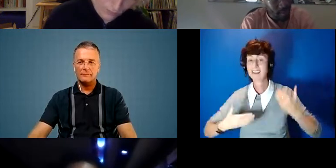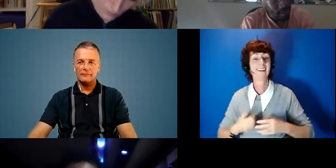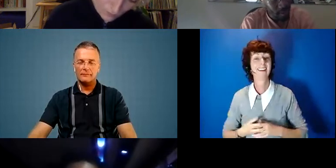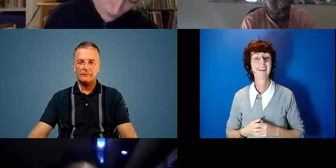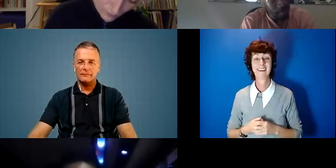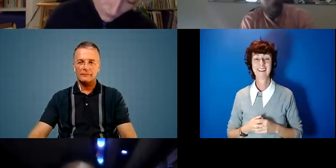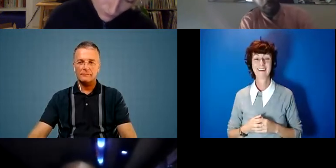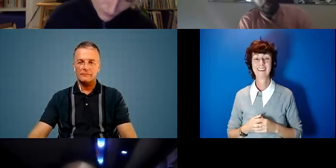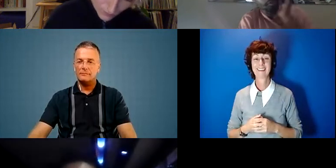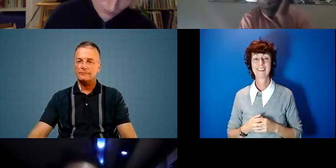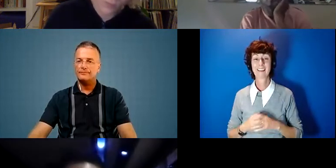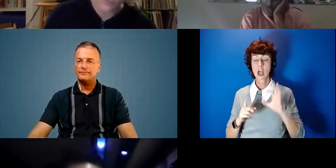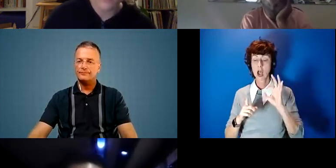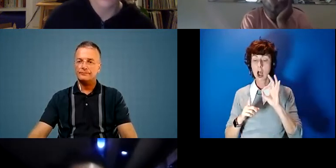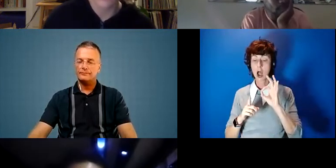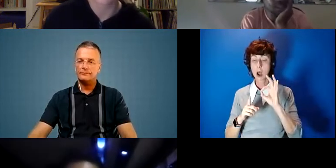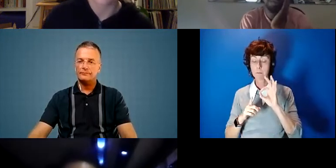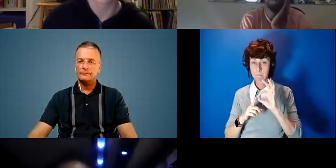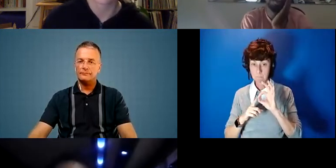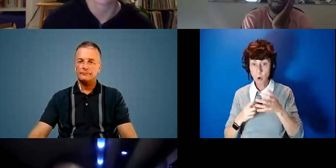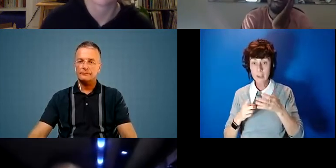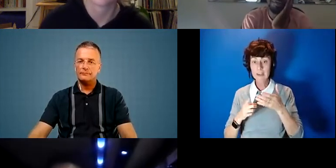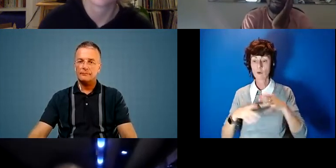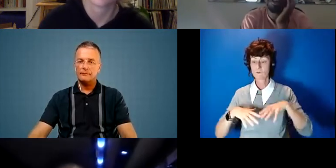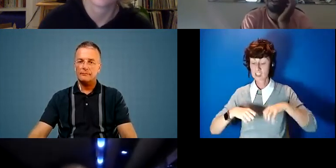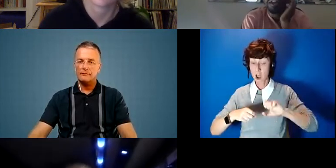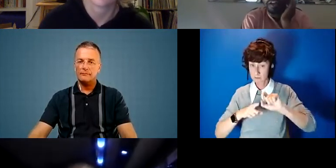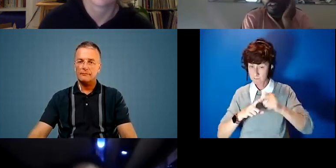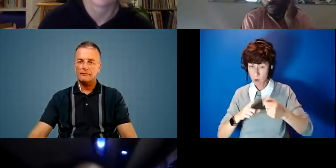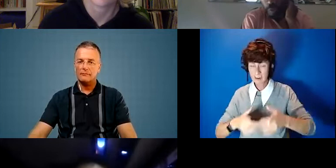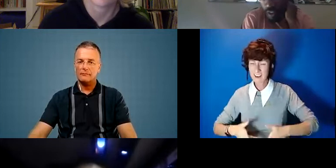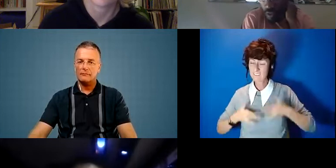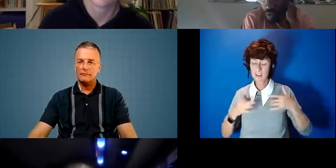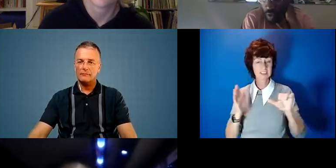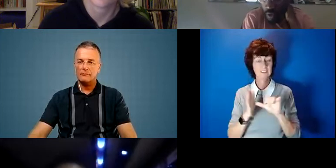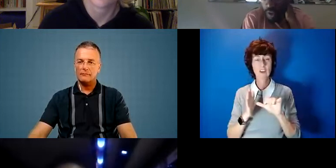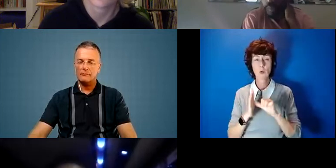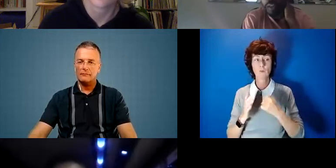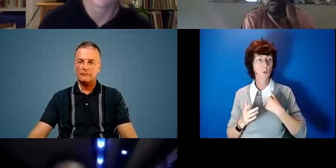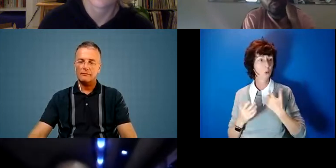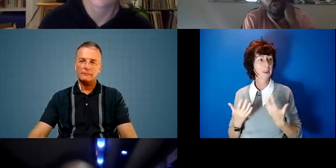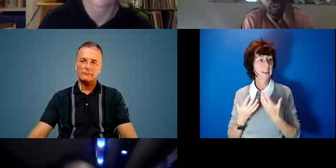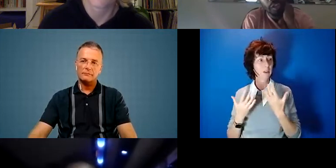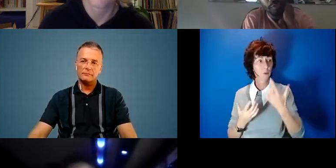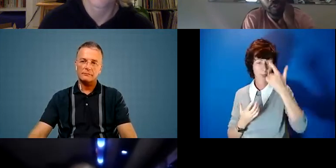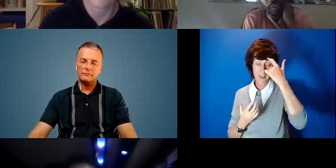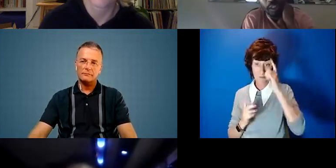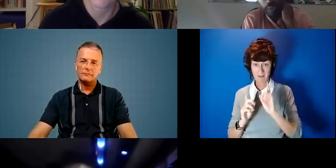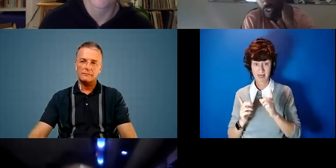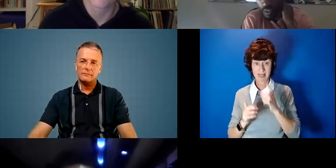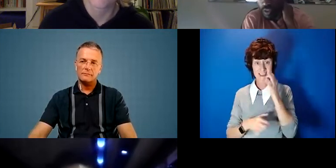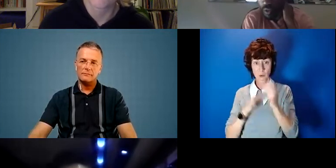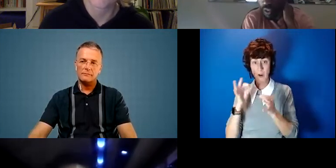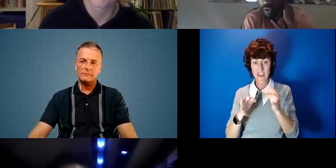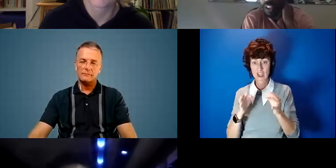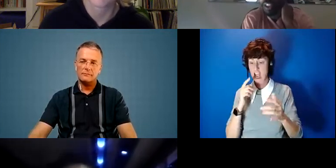as a point of departure. think it's really difficult for for me to to think about this question of of climate